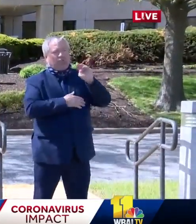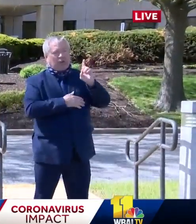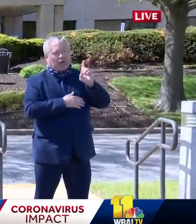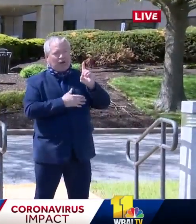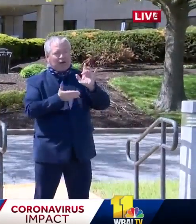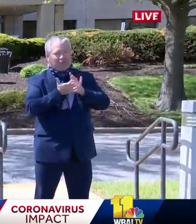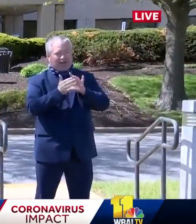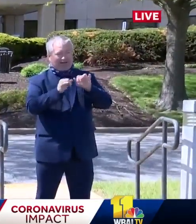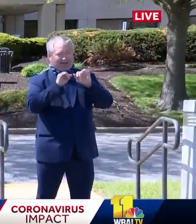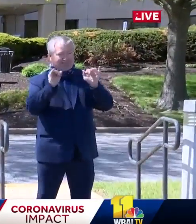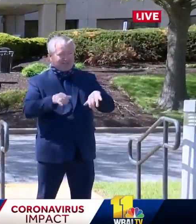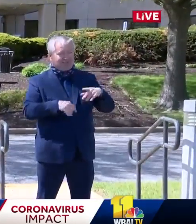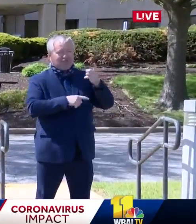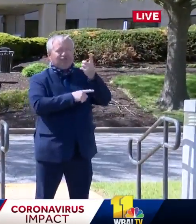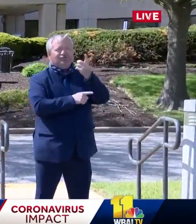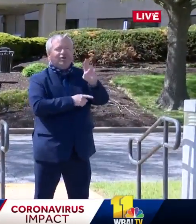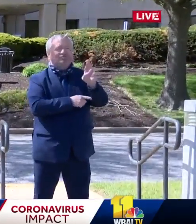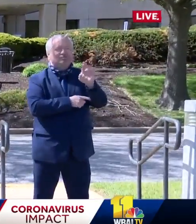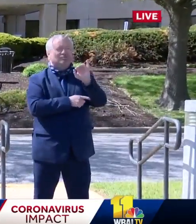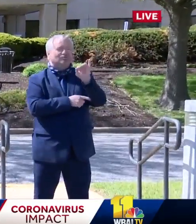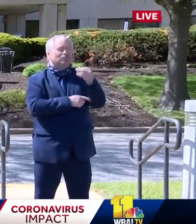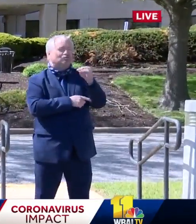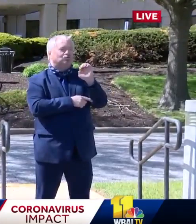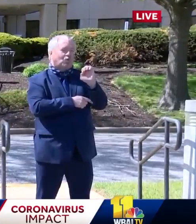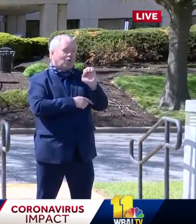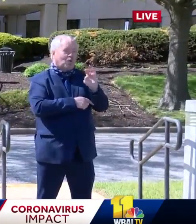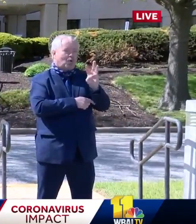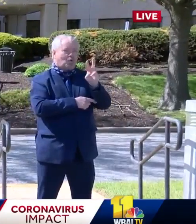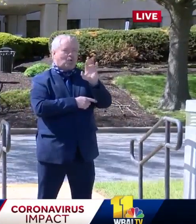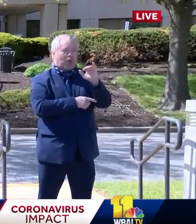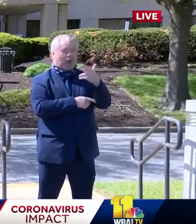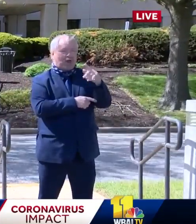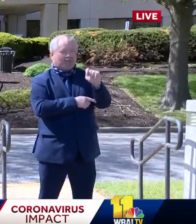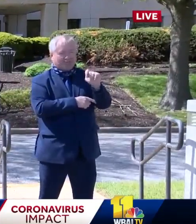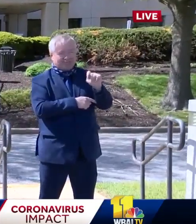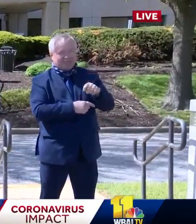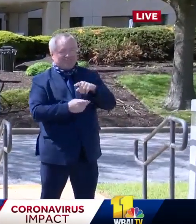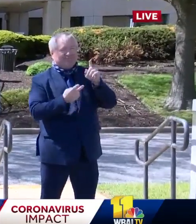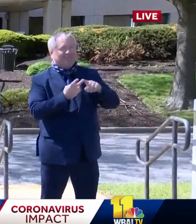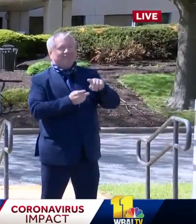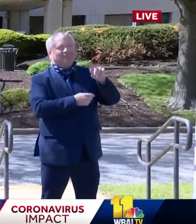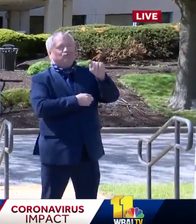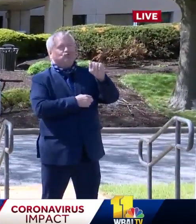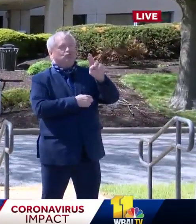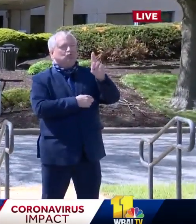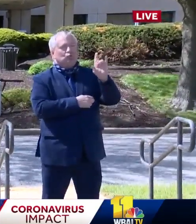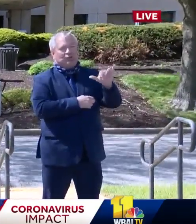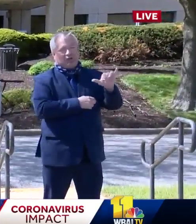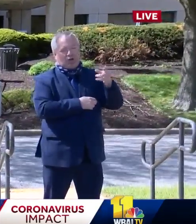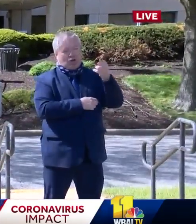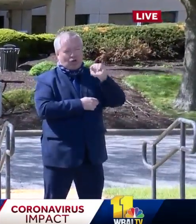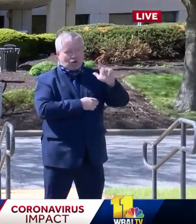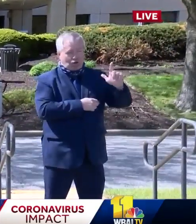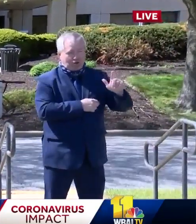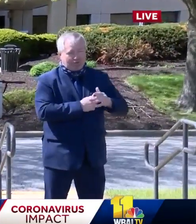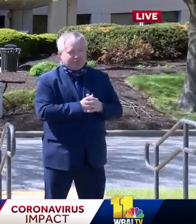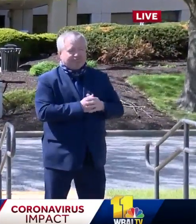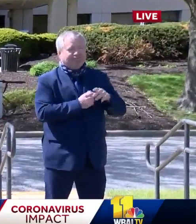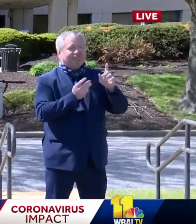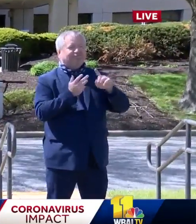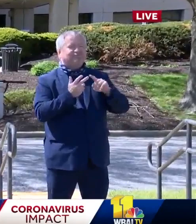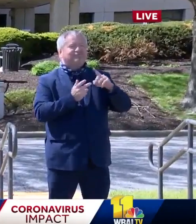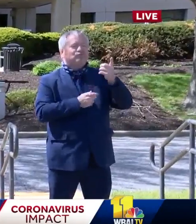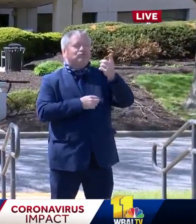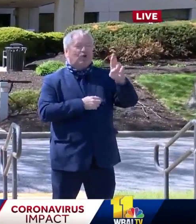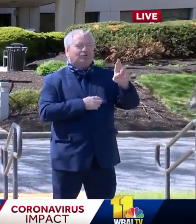system, Dr. Joe Wright, Dr. Trudy Hall, Min Godwin, uh, they have put forth an unbelievable energy and